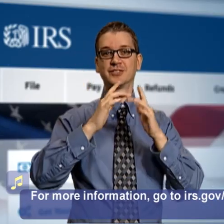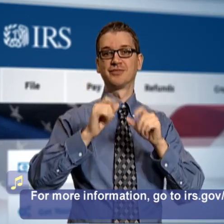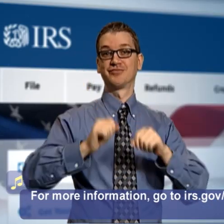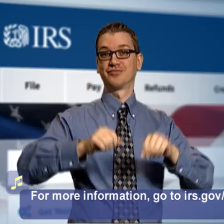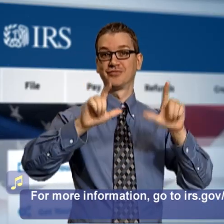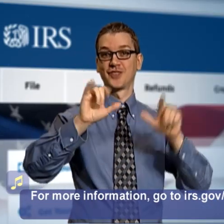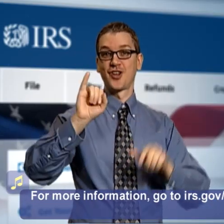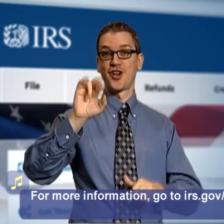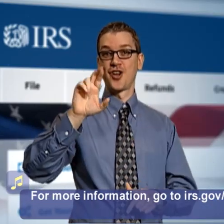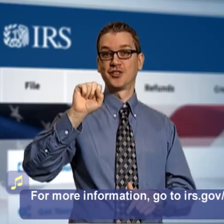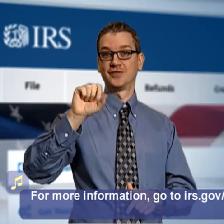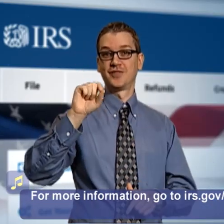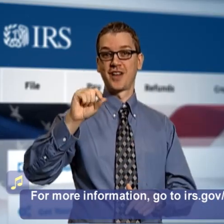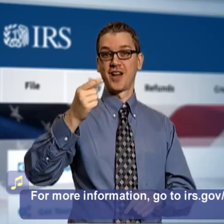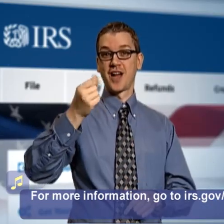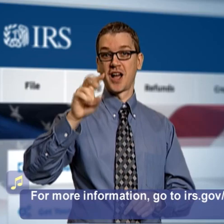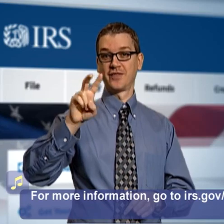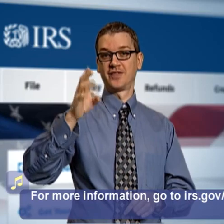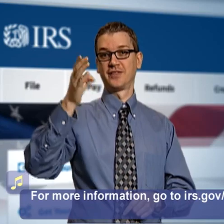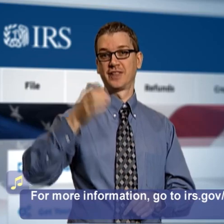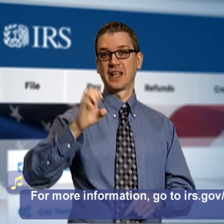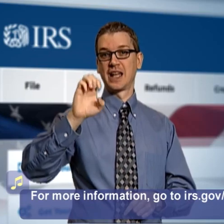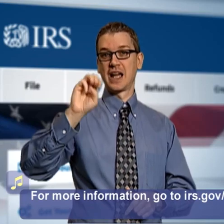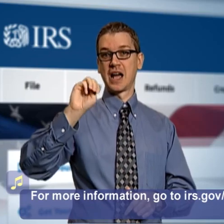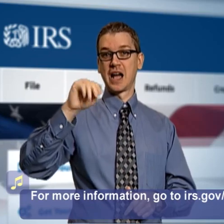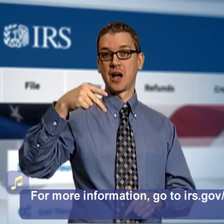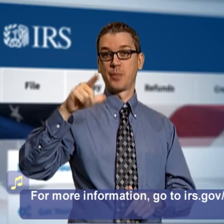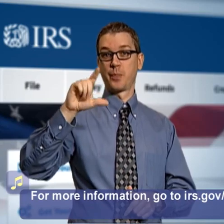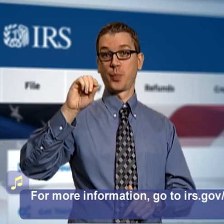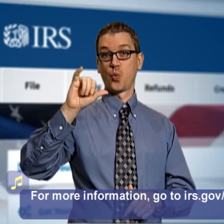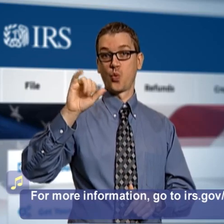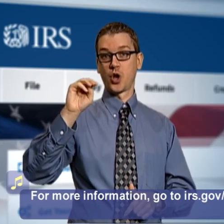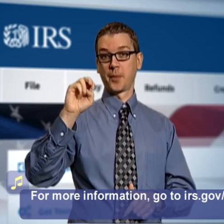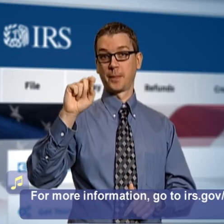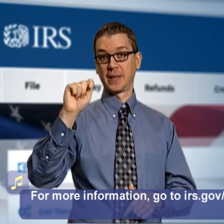to irs.gov forward slash employment tax.